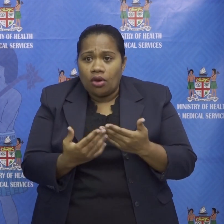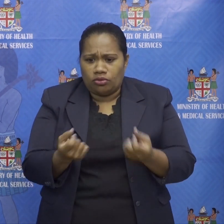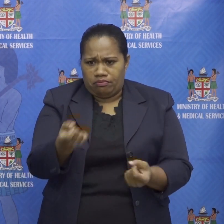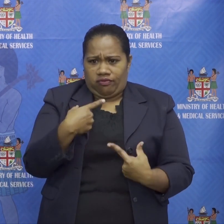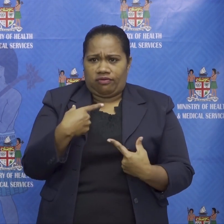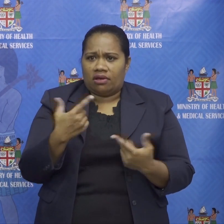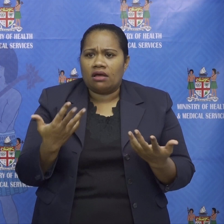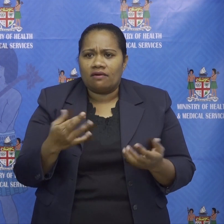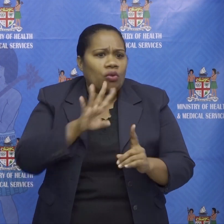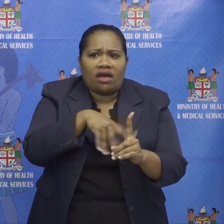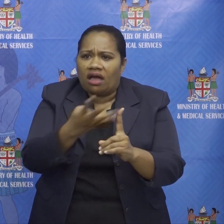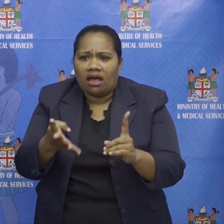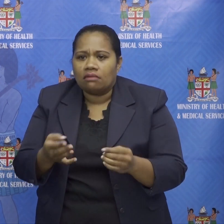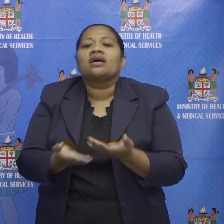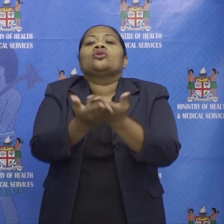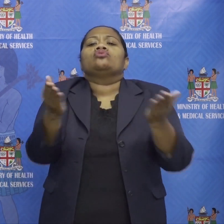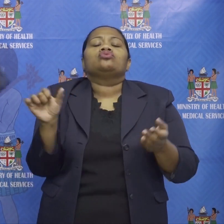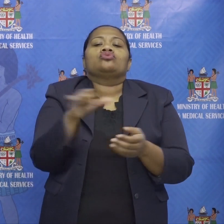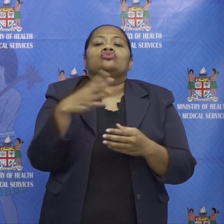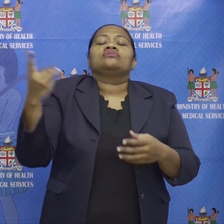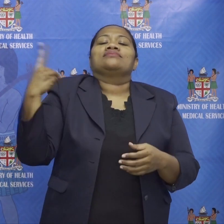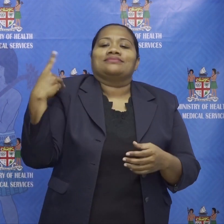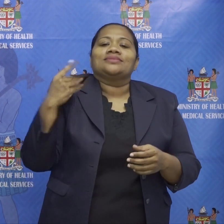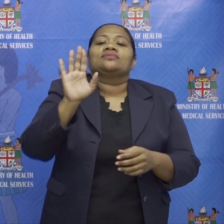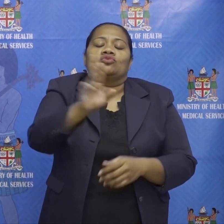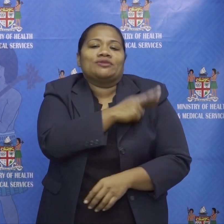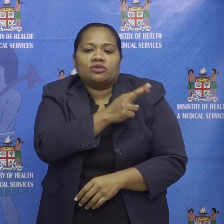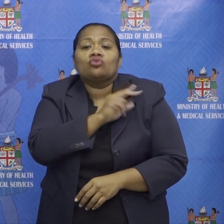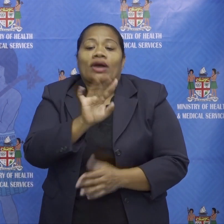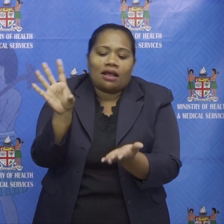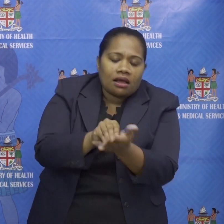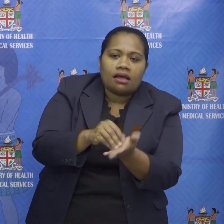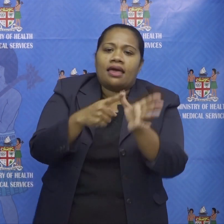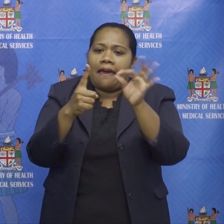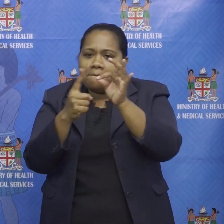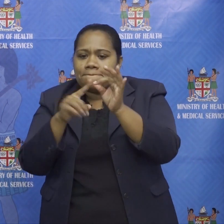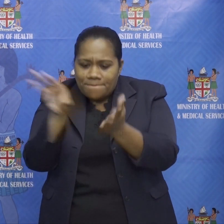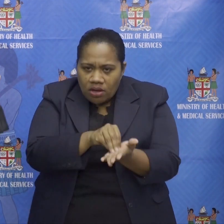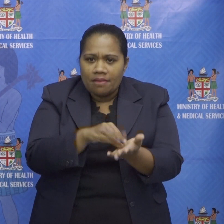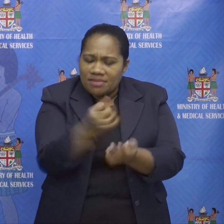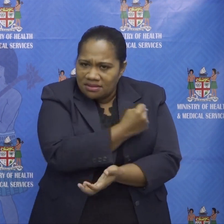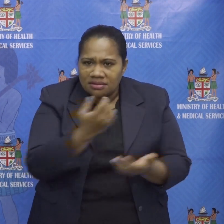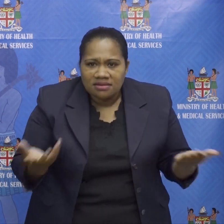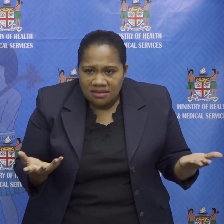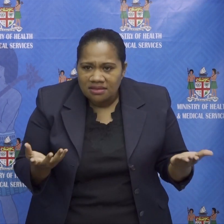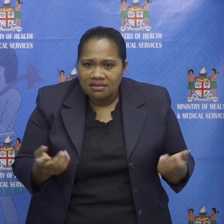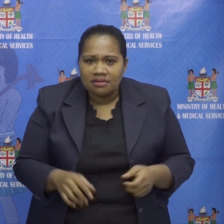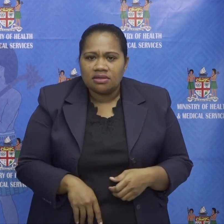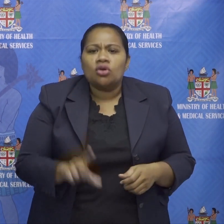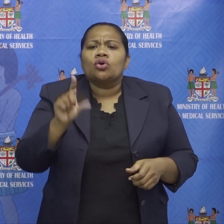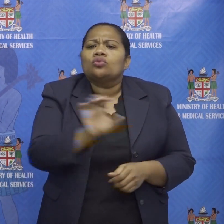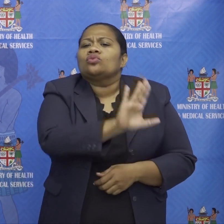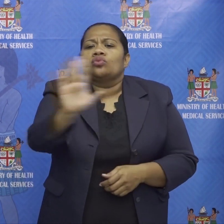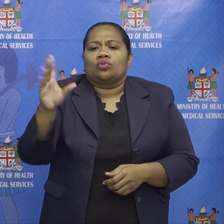you're supposed to play your part download that you're supposed to play your part do your social distancing